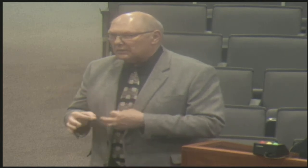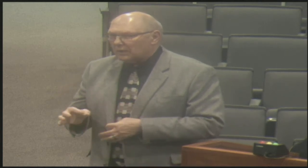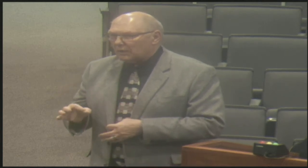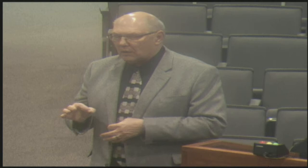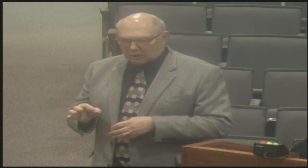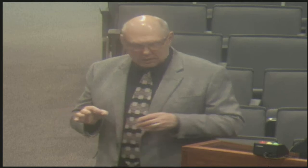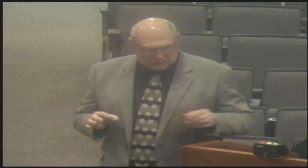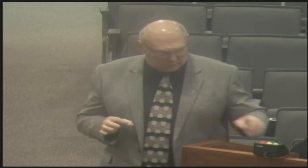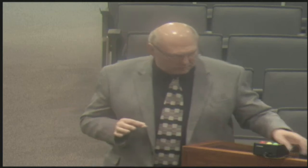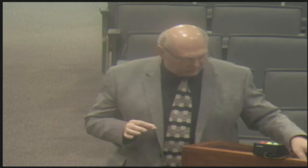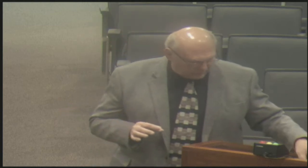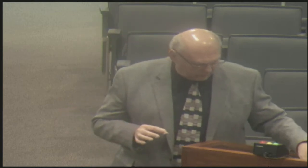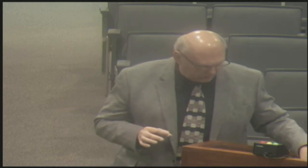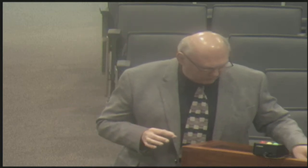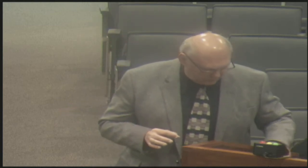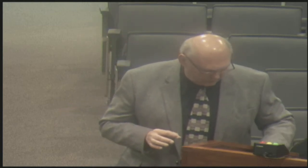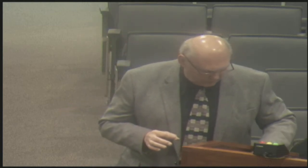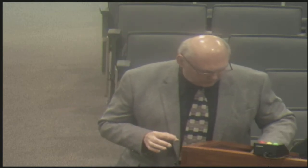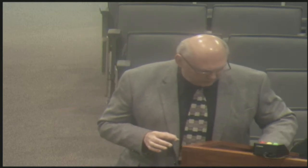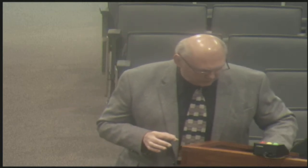that is afforded to them.